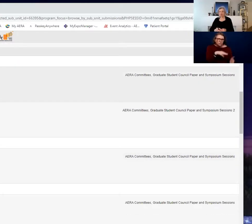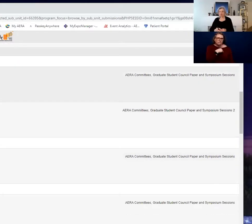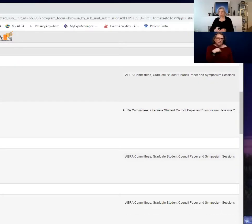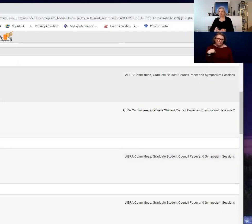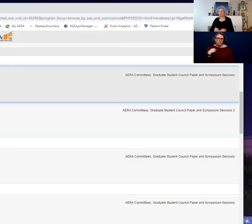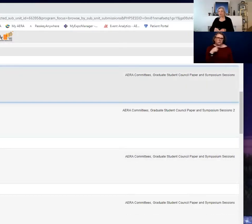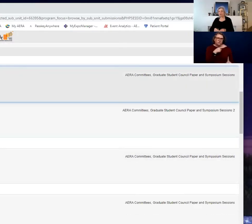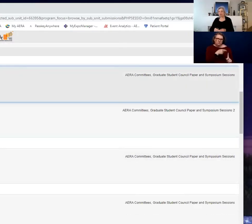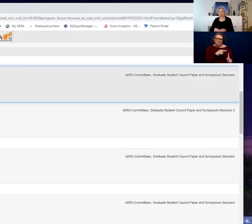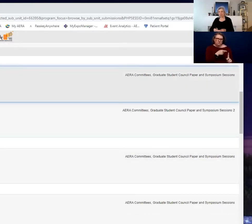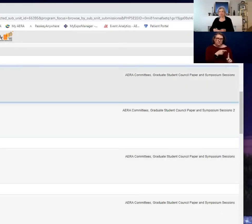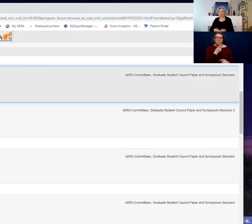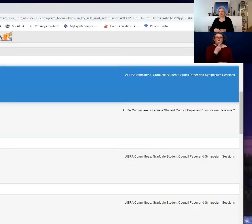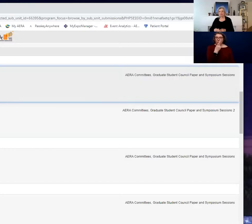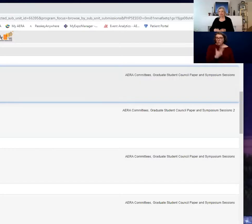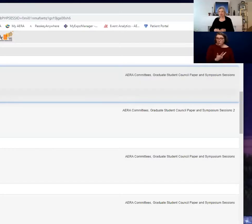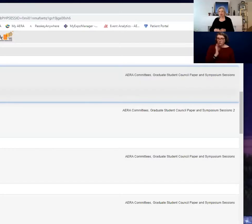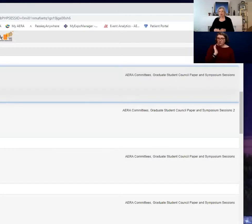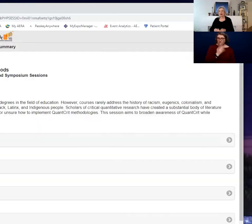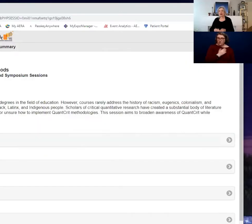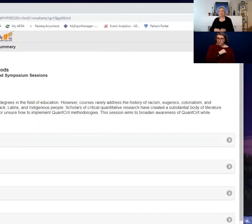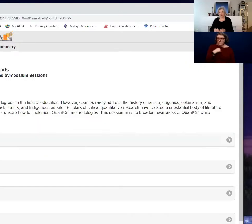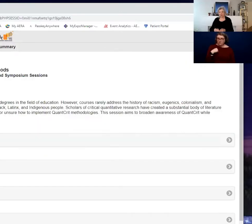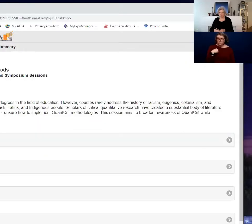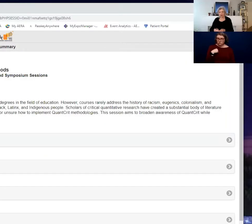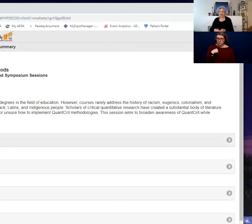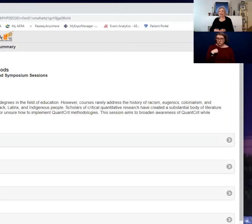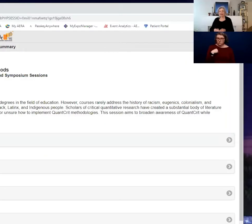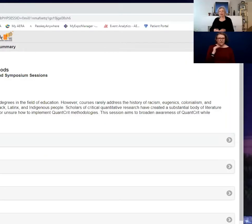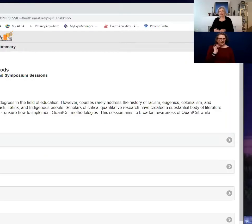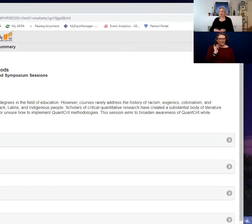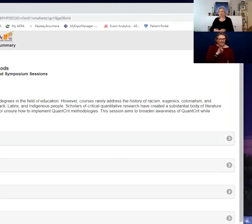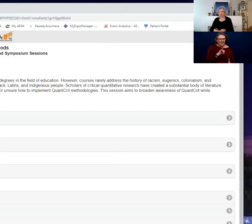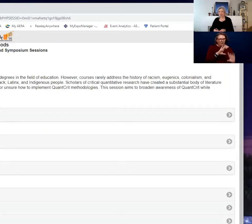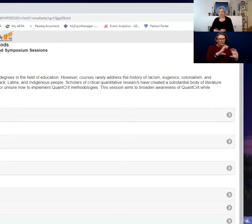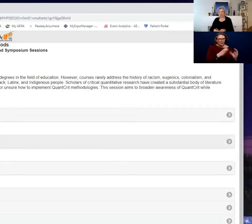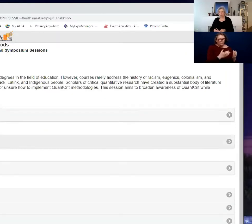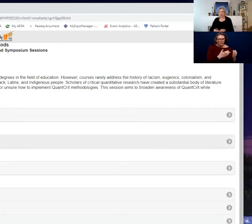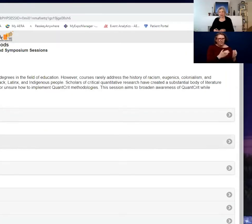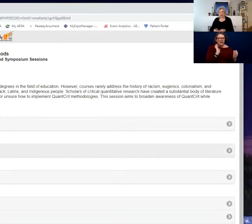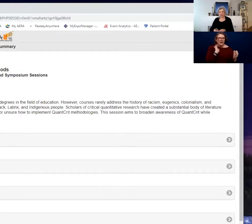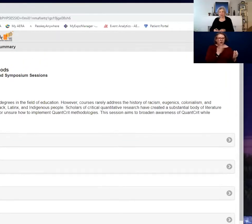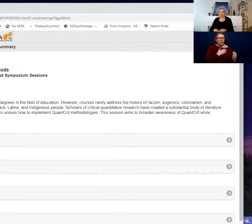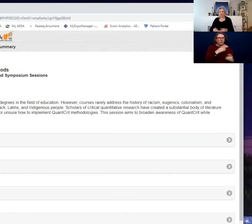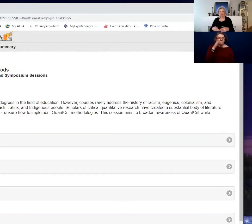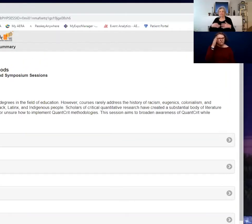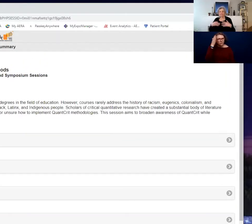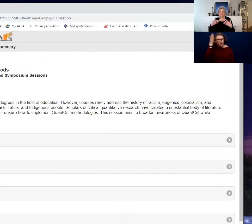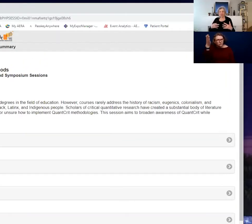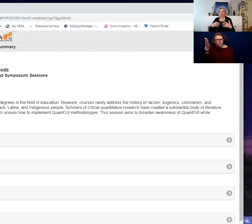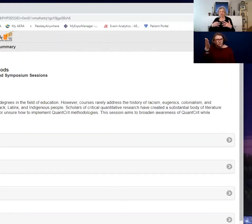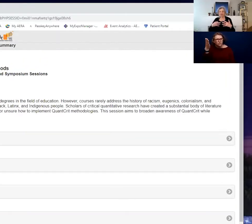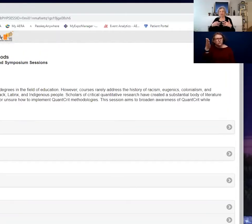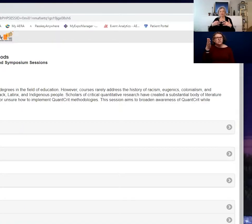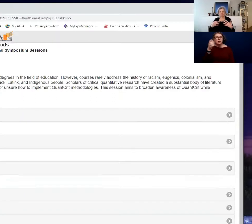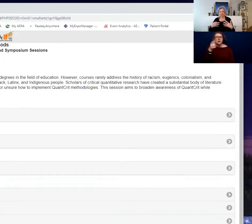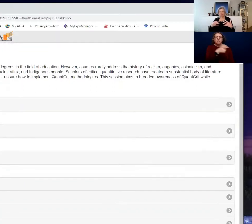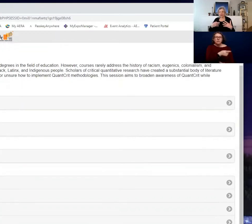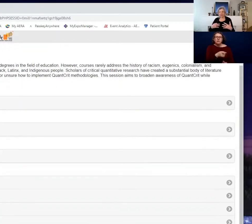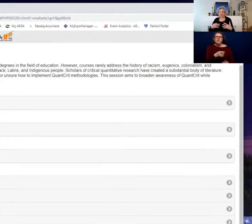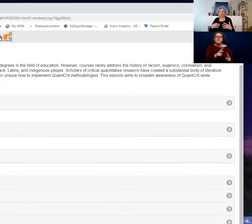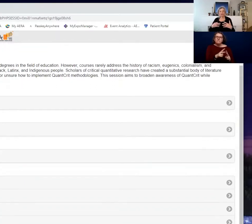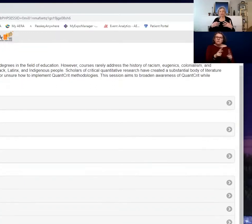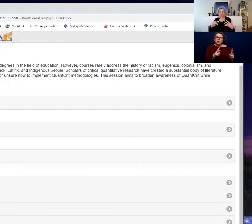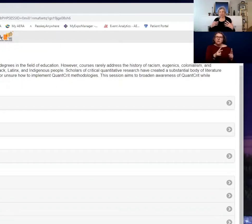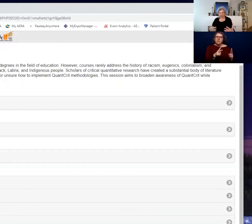almost one third of our membership that are our future. And our Graduate Student Council is very